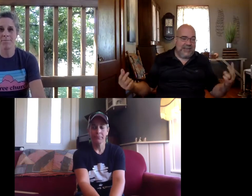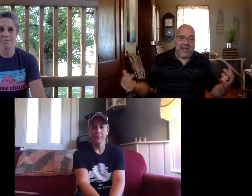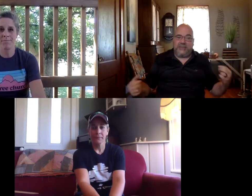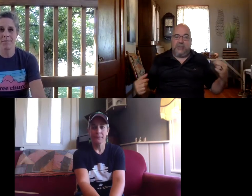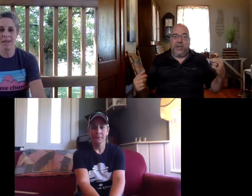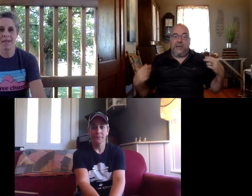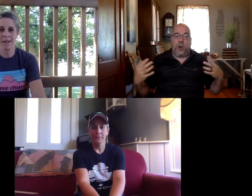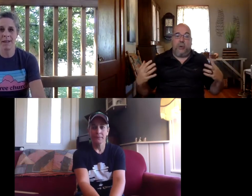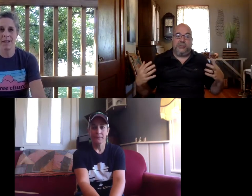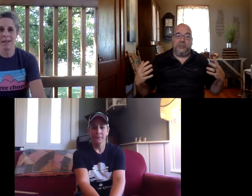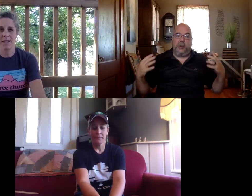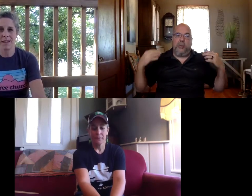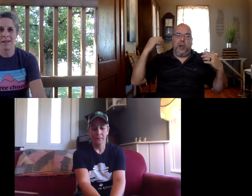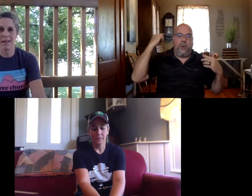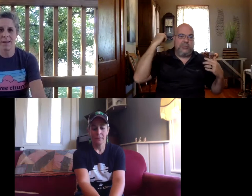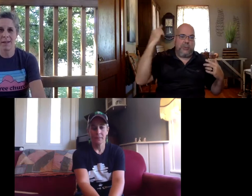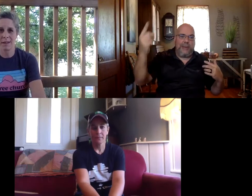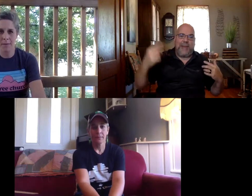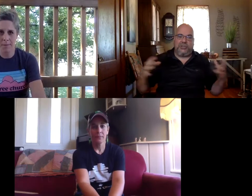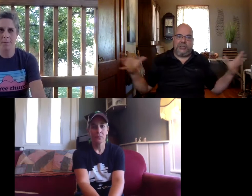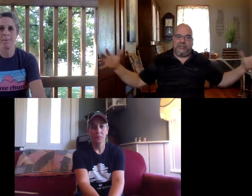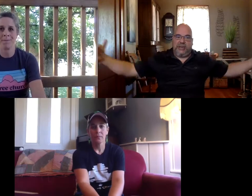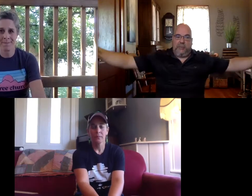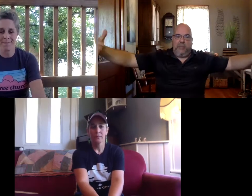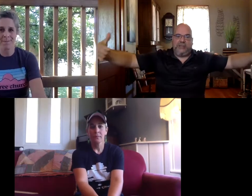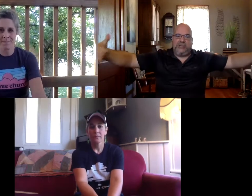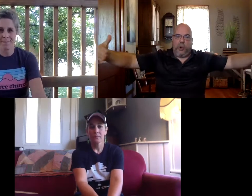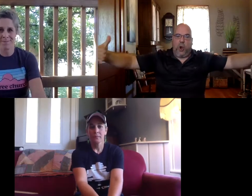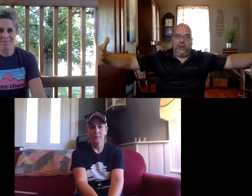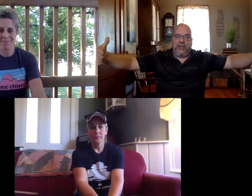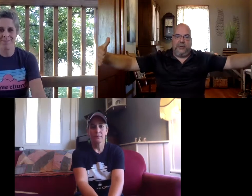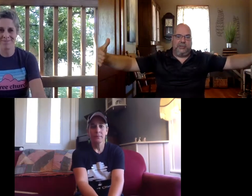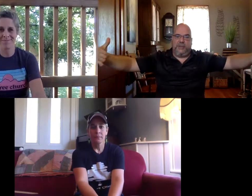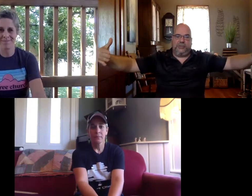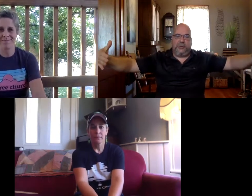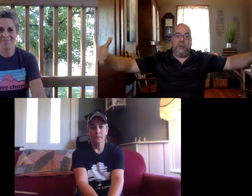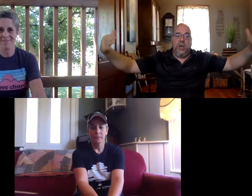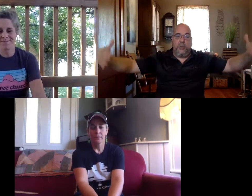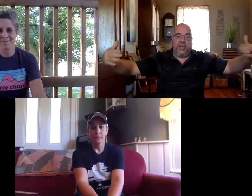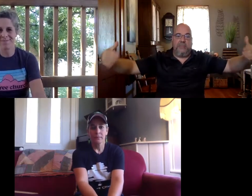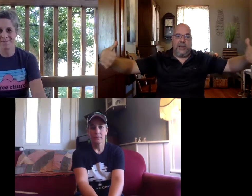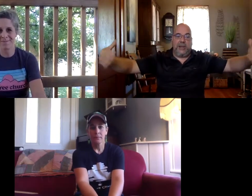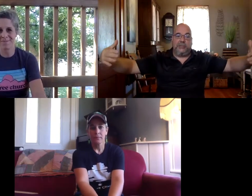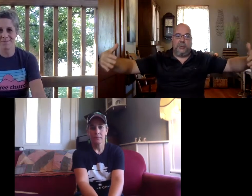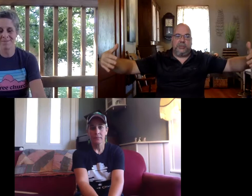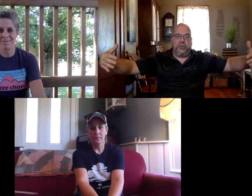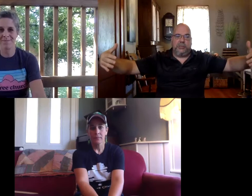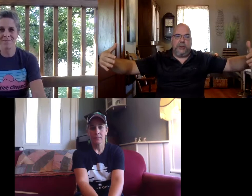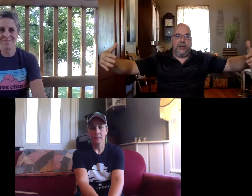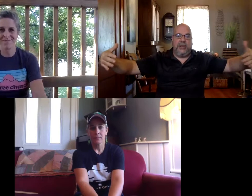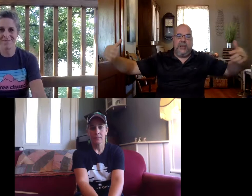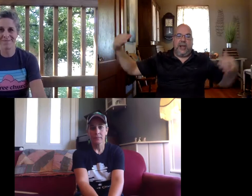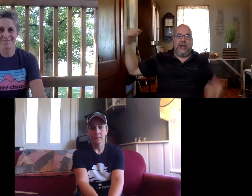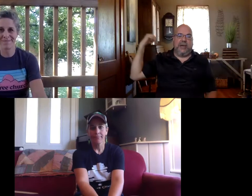sad sometimes all those things are real but we always look right back at jesus and it reminds us that we're all together in this big circle with him leading us through his